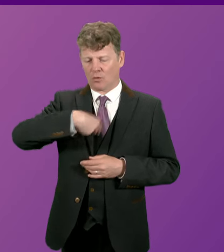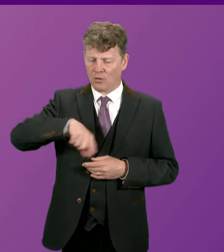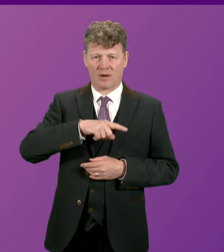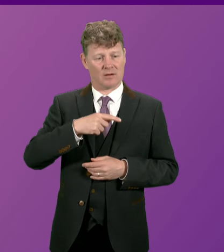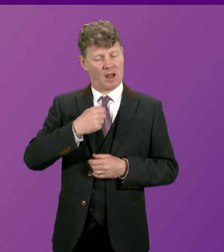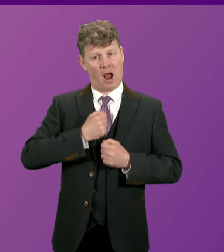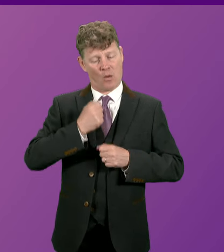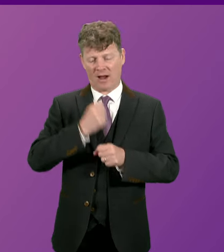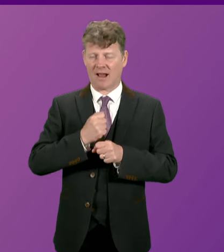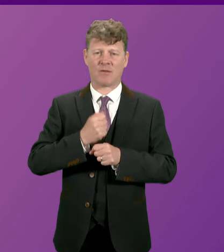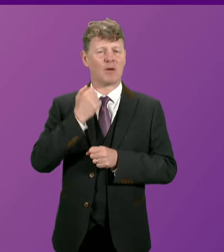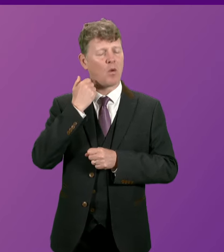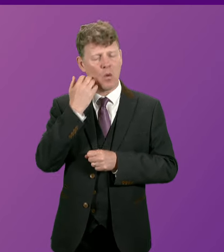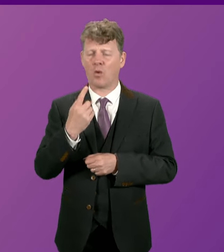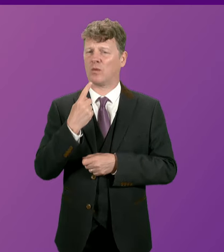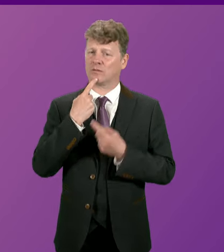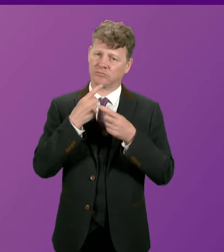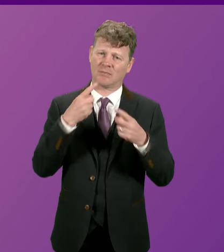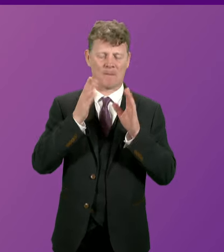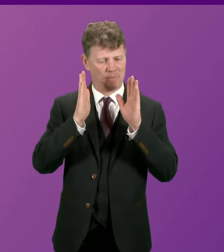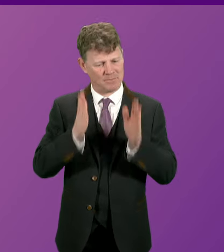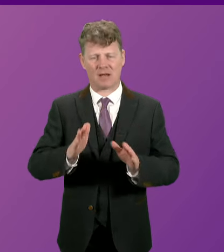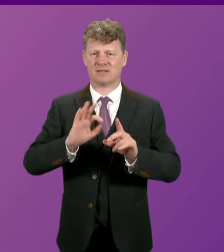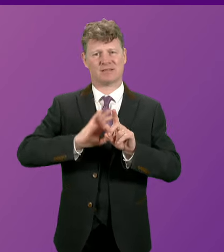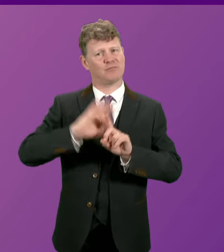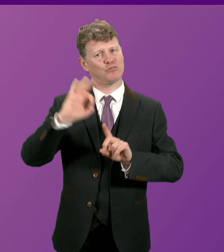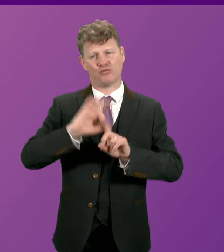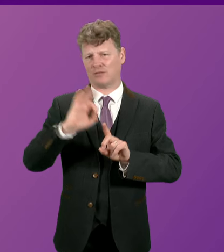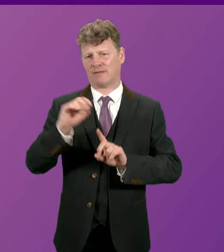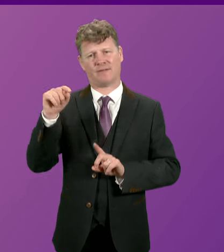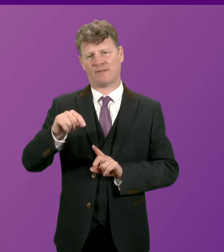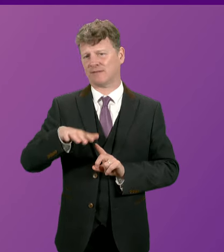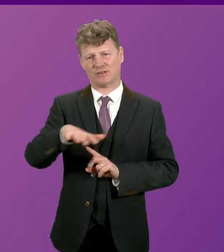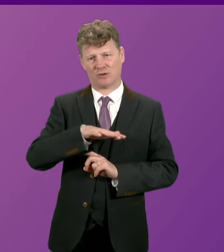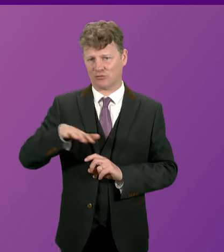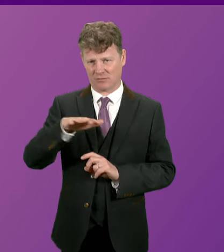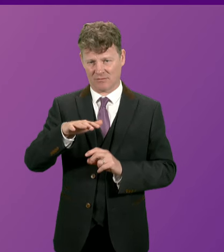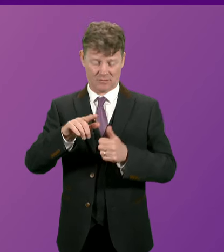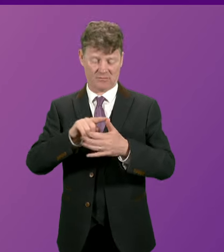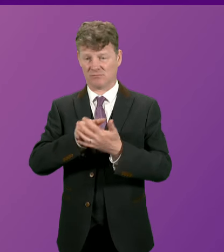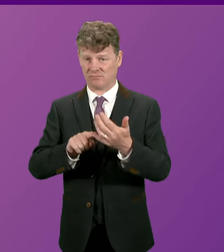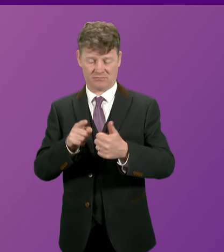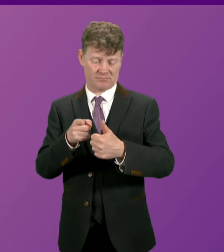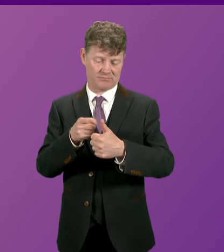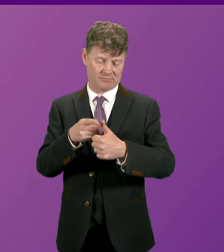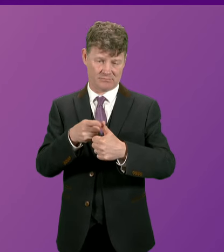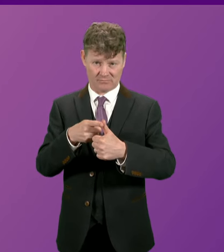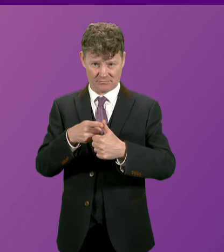in this government is that we must improve we must improve of course first and foremost we must improve the